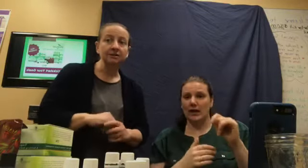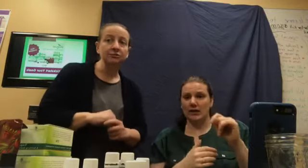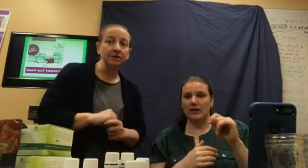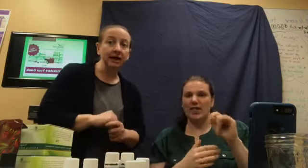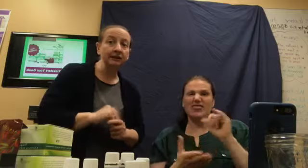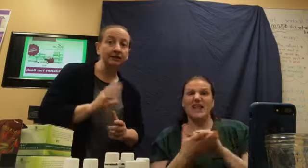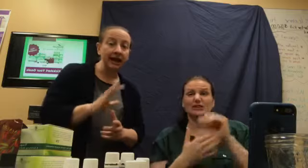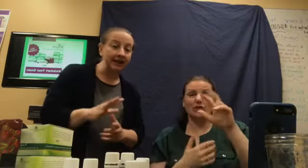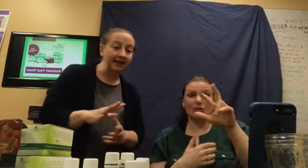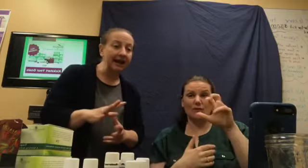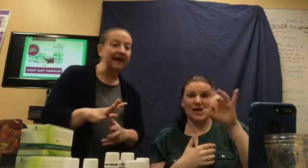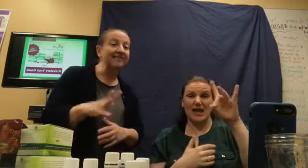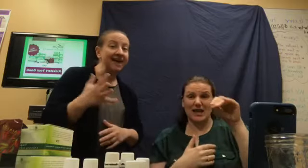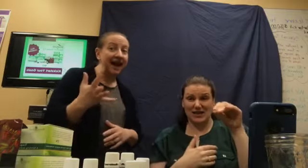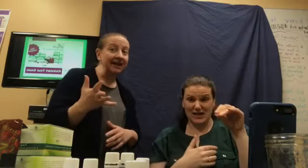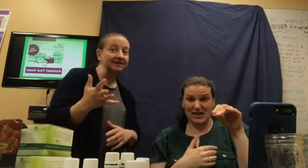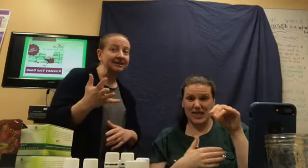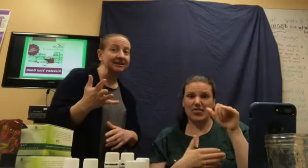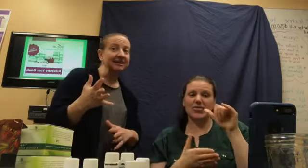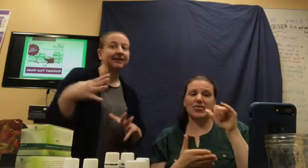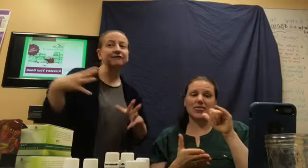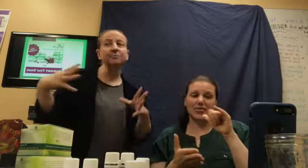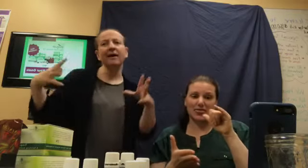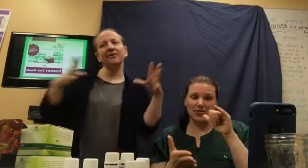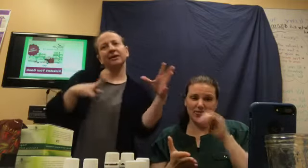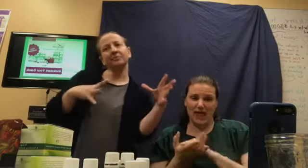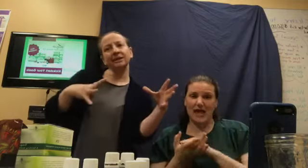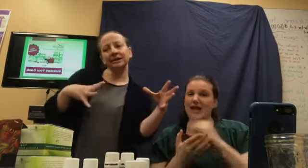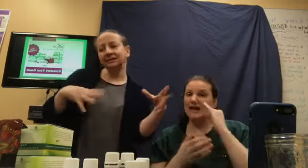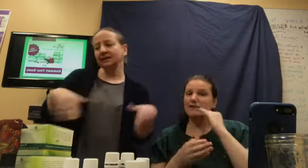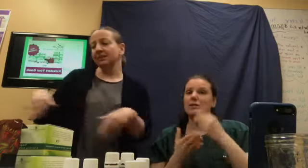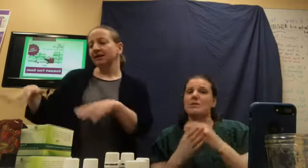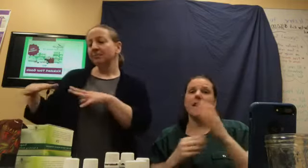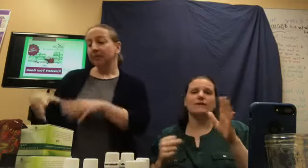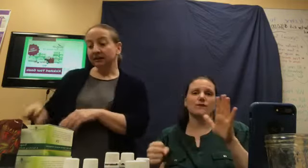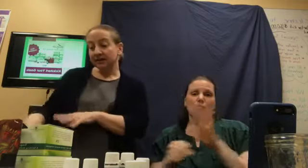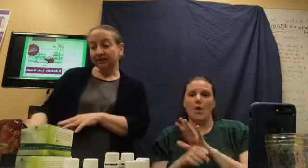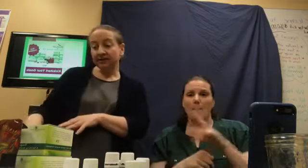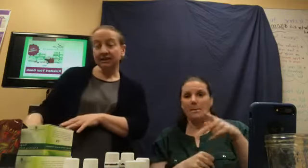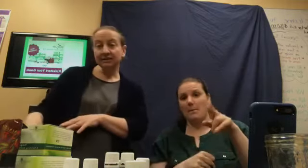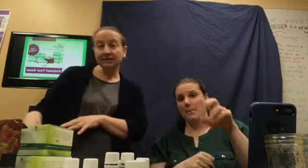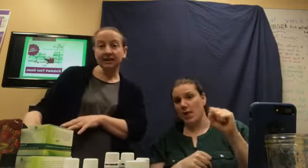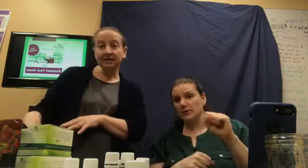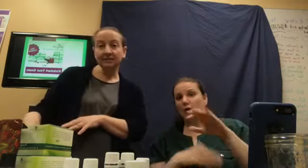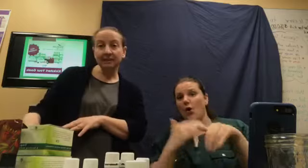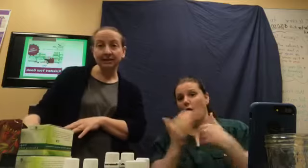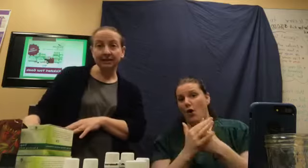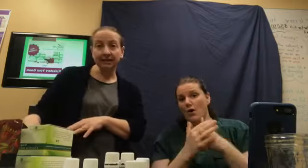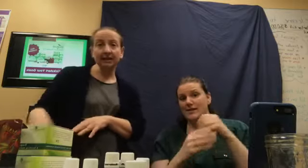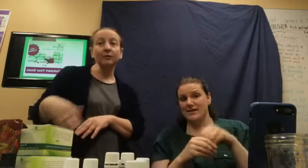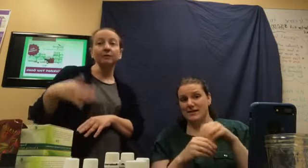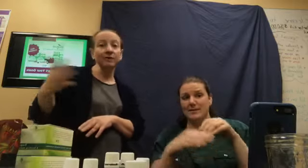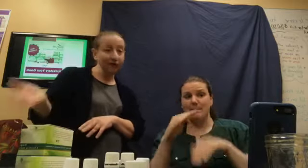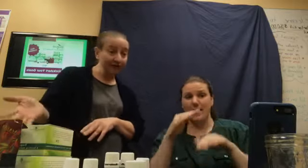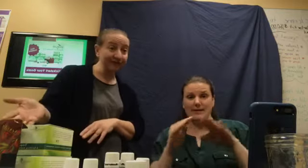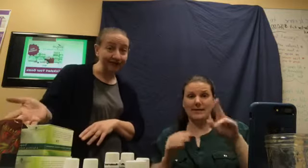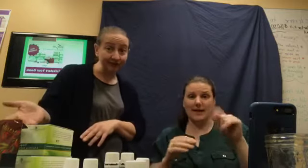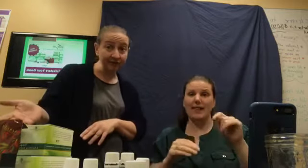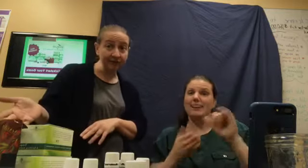$380. And that, if you bought the complete plus all the things in the basic kit, would be over $500.